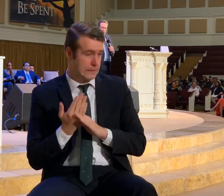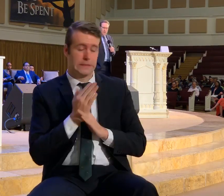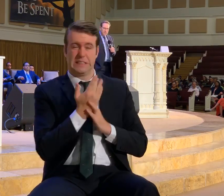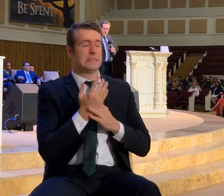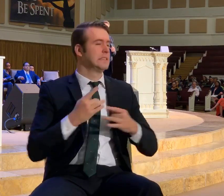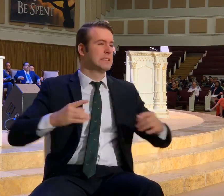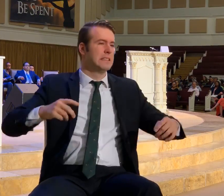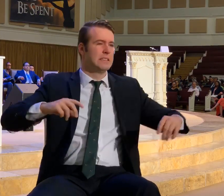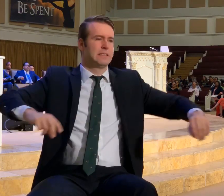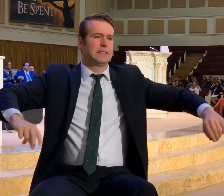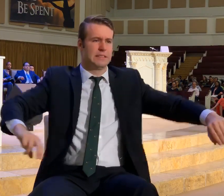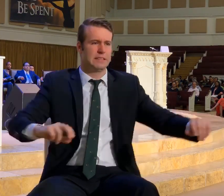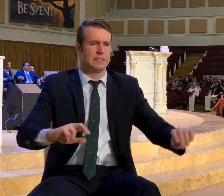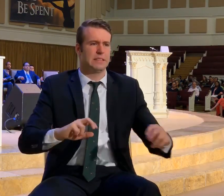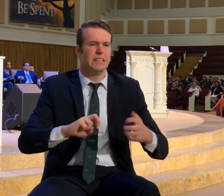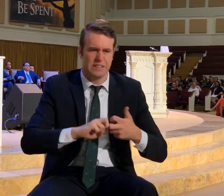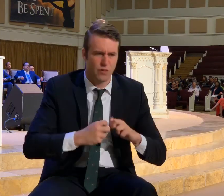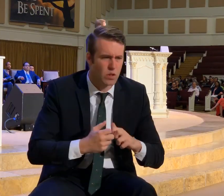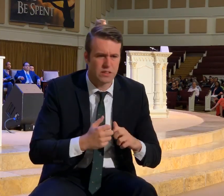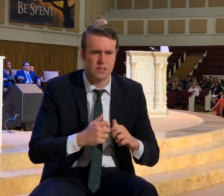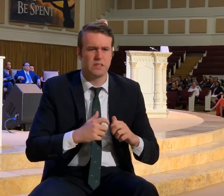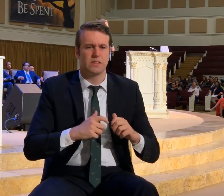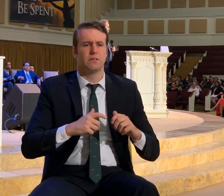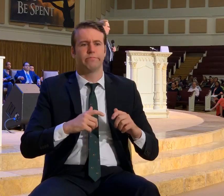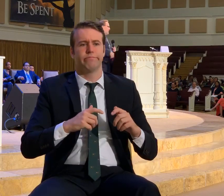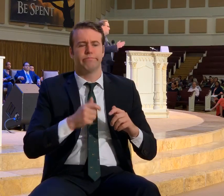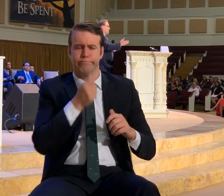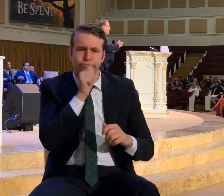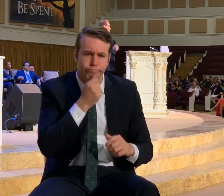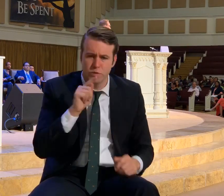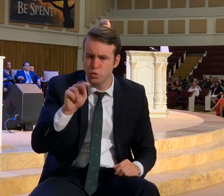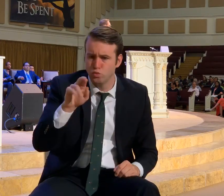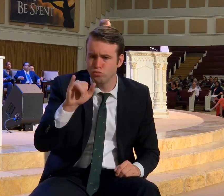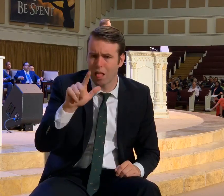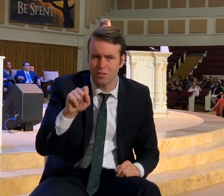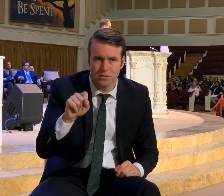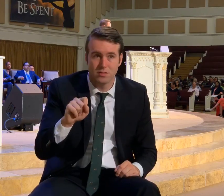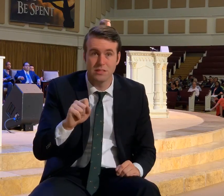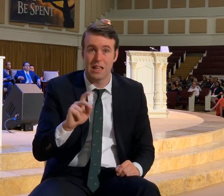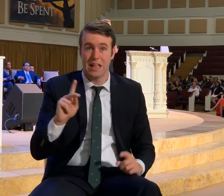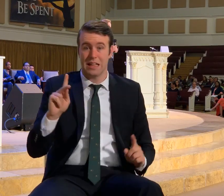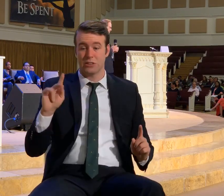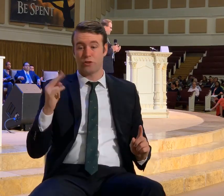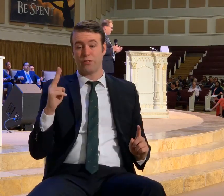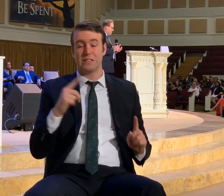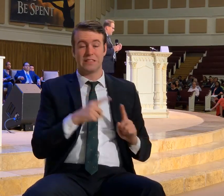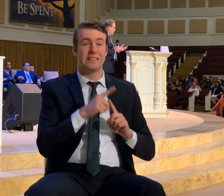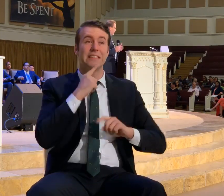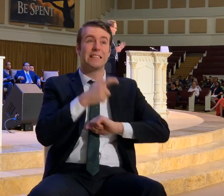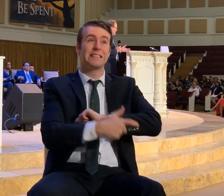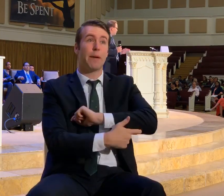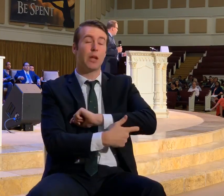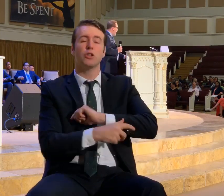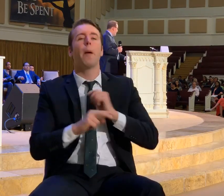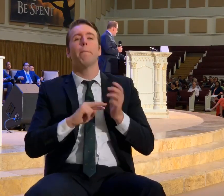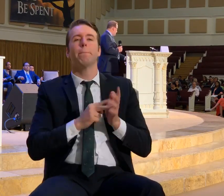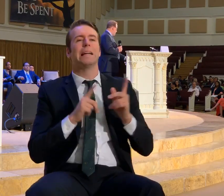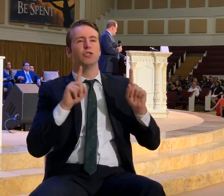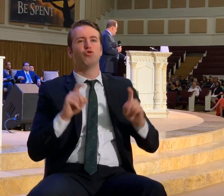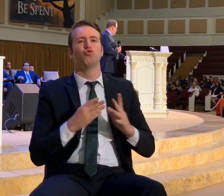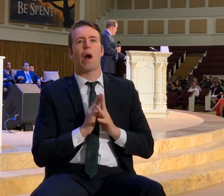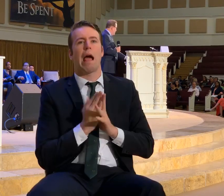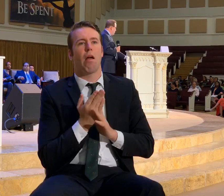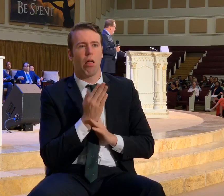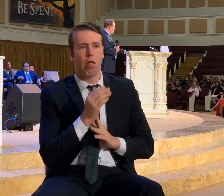Of difficulty. Trials. The word here. In King James. Is temptation. It literally means trial.